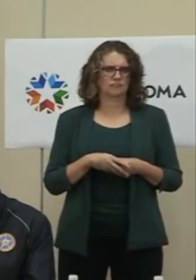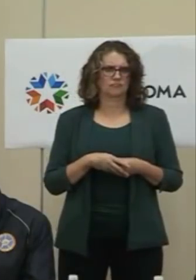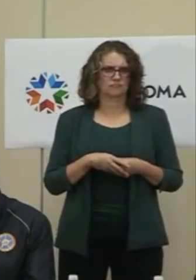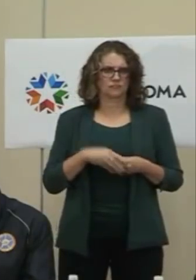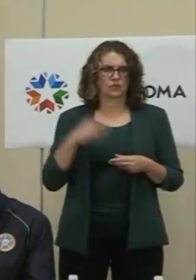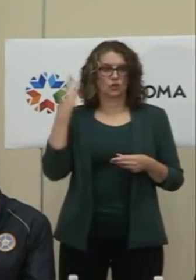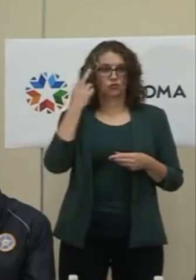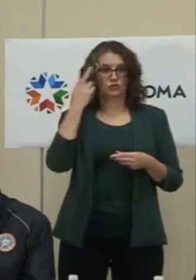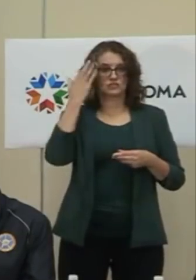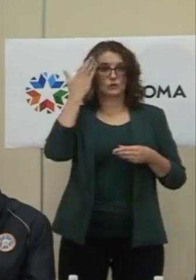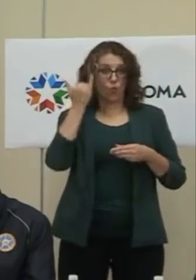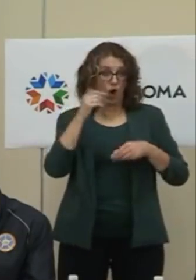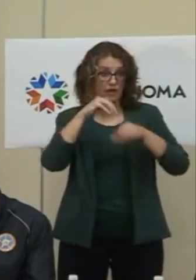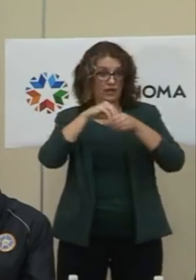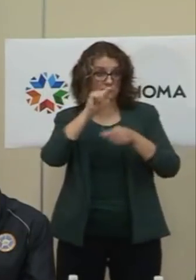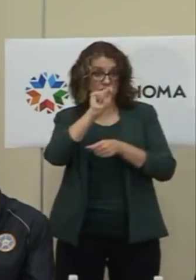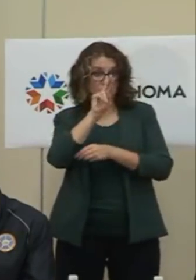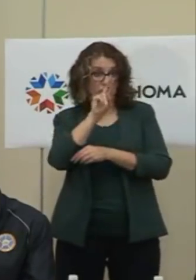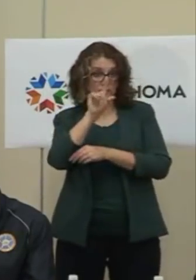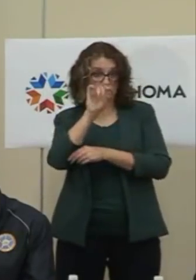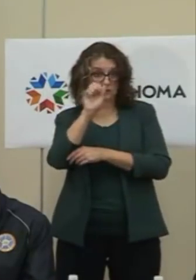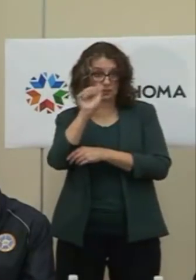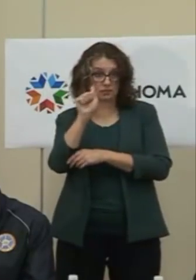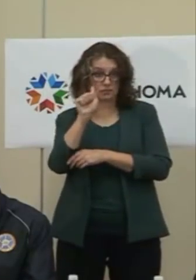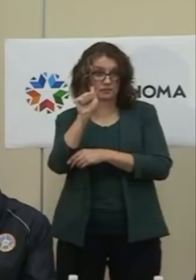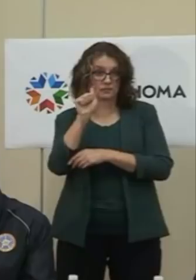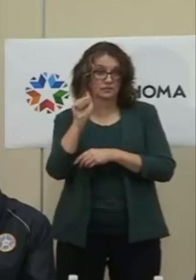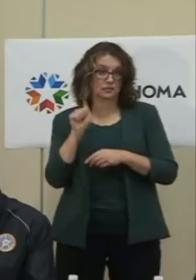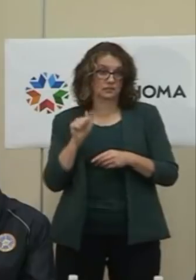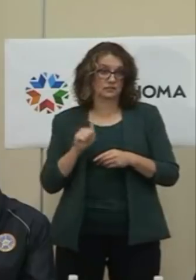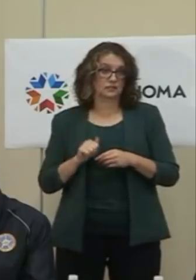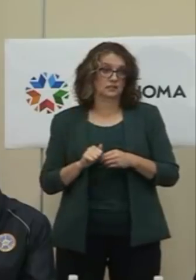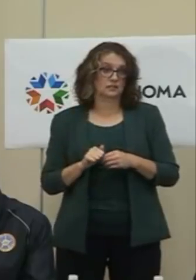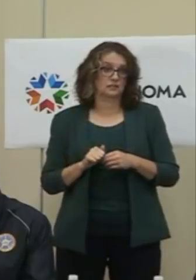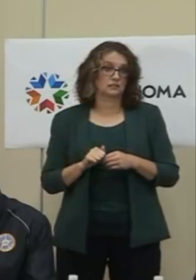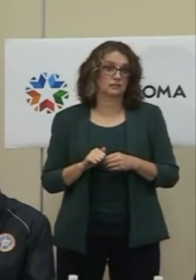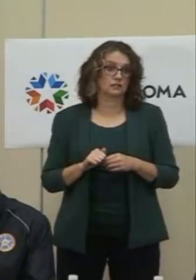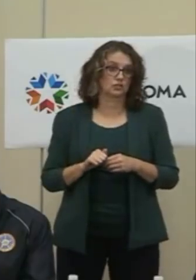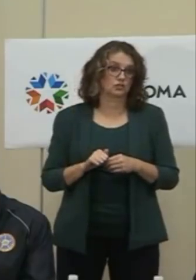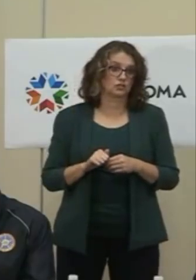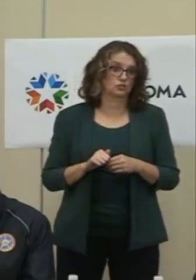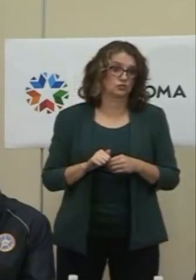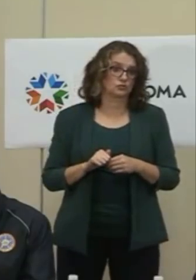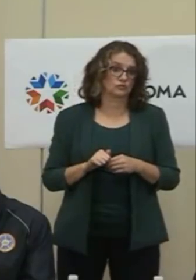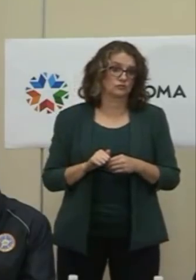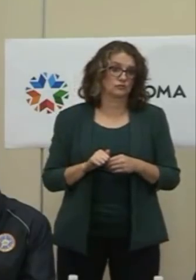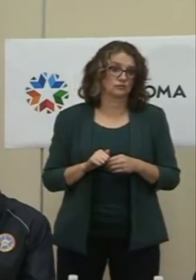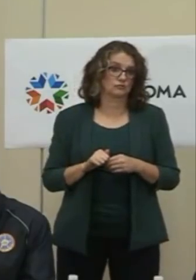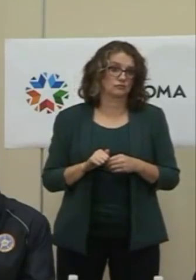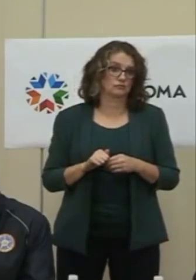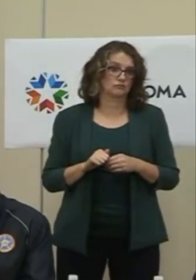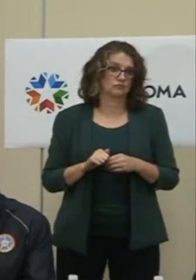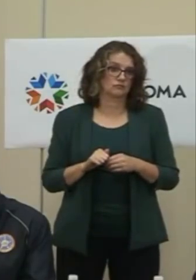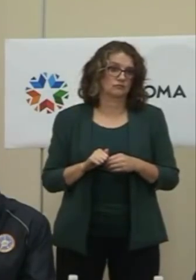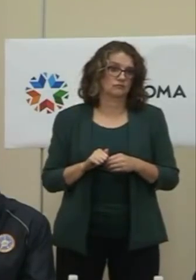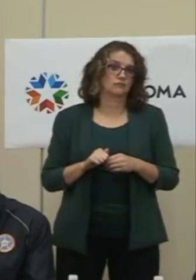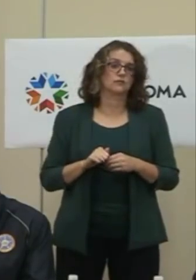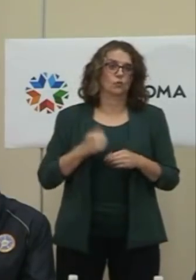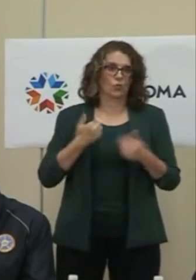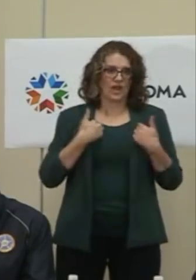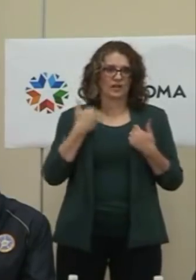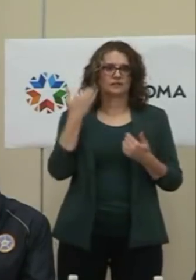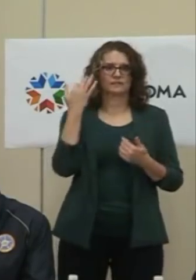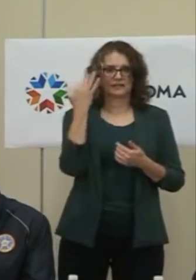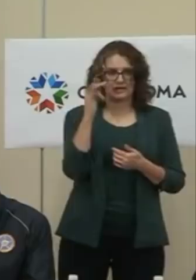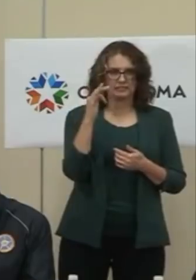Army National Guard and two from the Air Guard. And I just want to reassure our